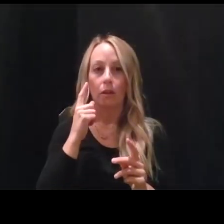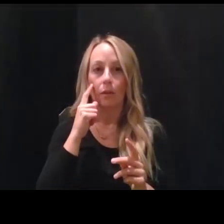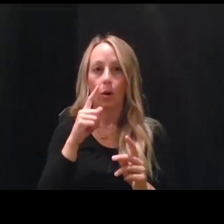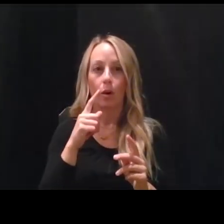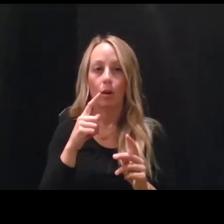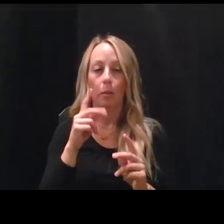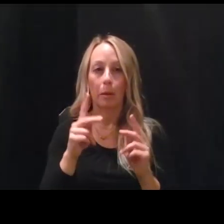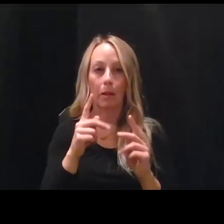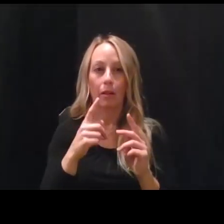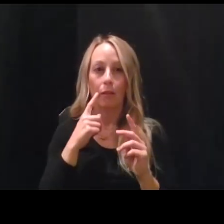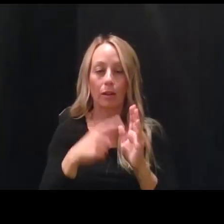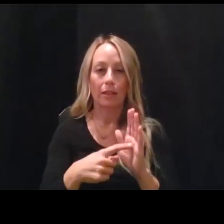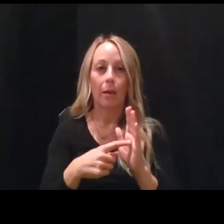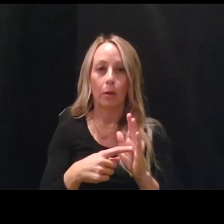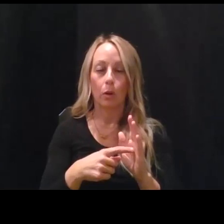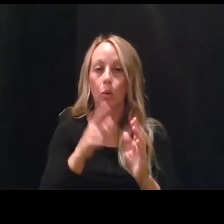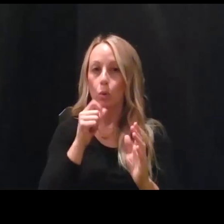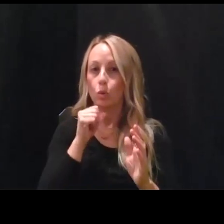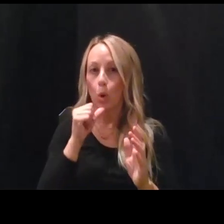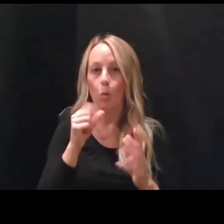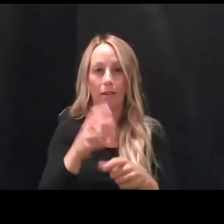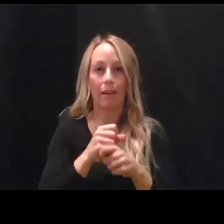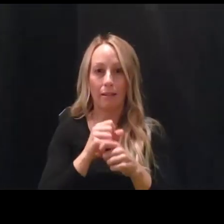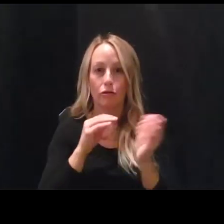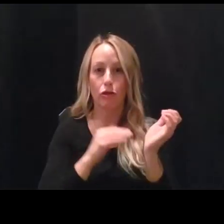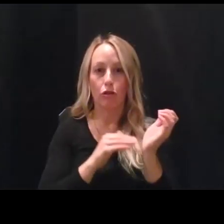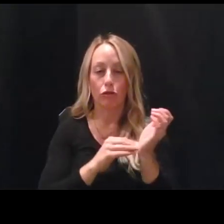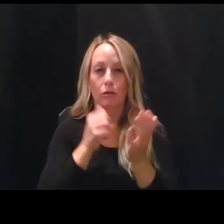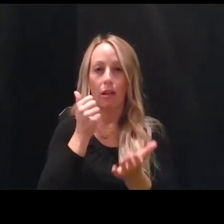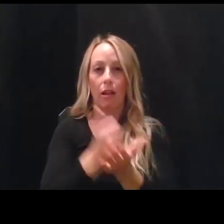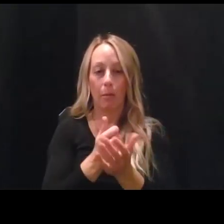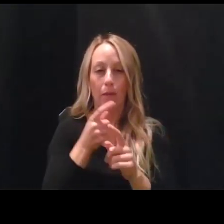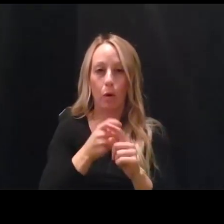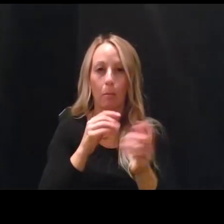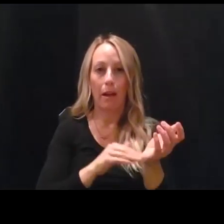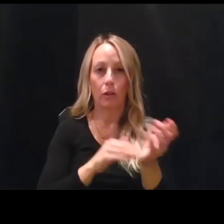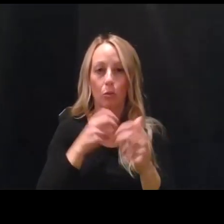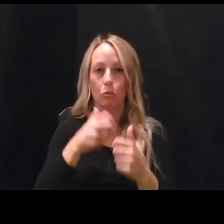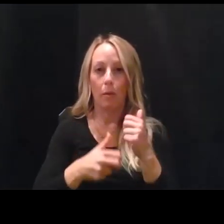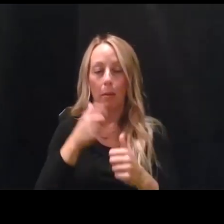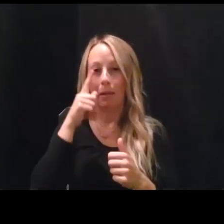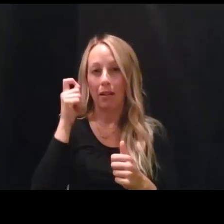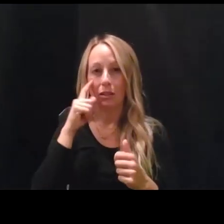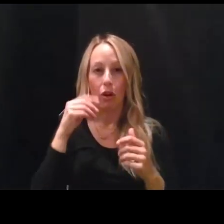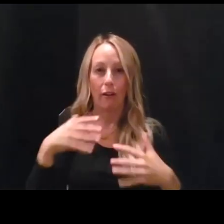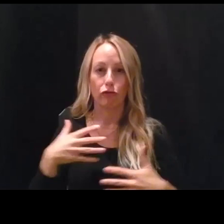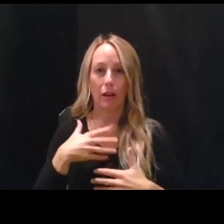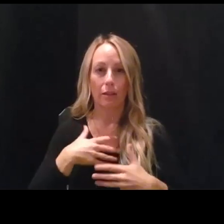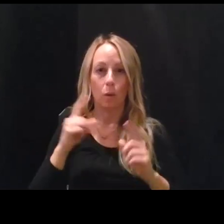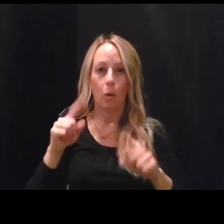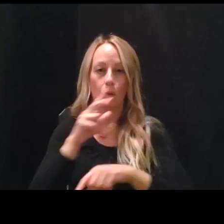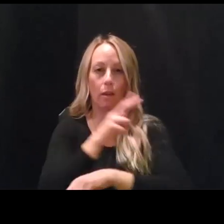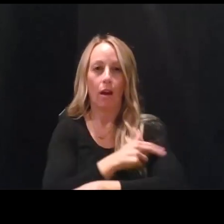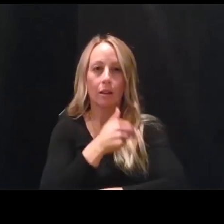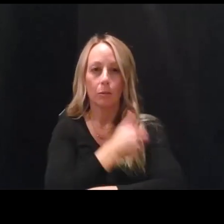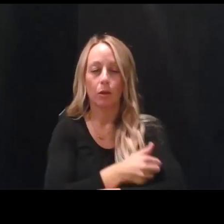don't seek care for important medical problems because they're afraid to go to the hospital, uh, that